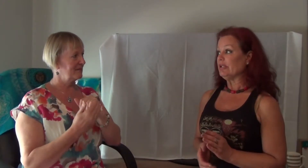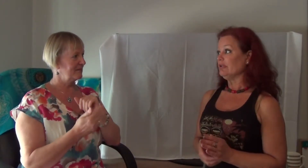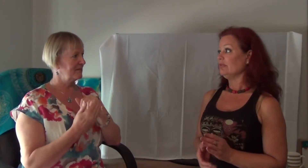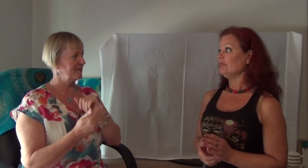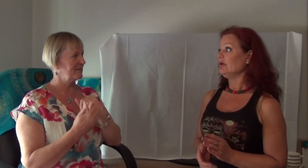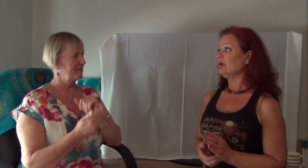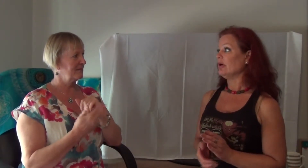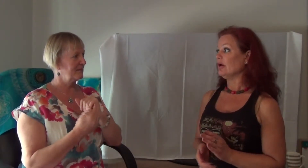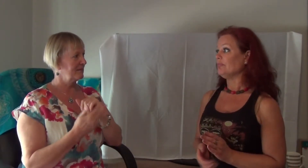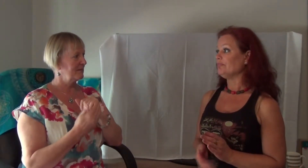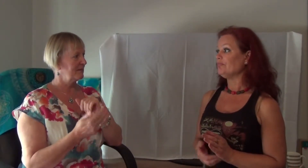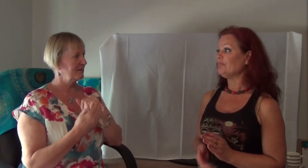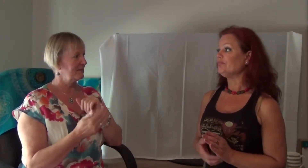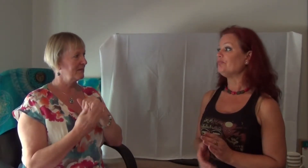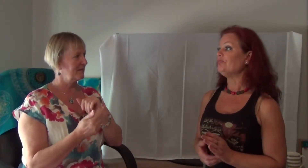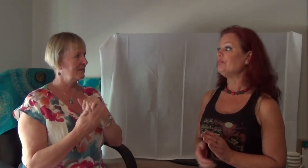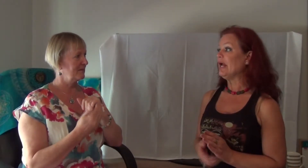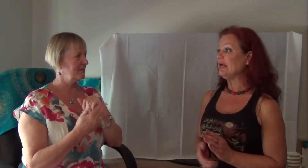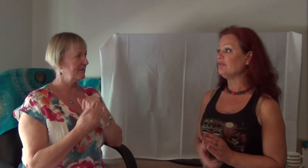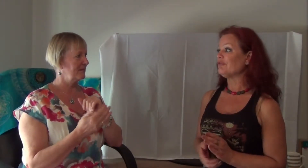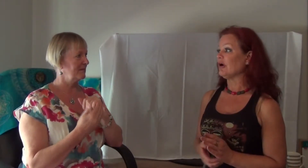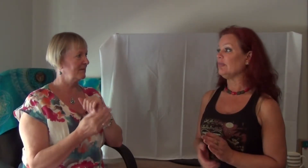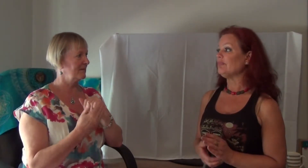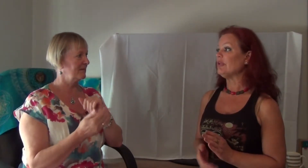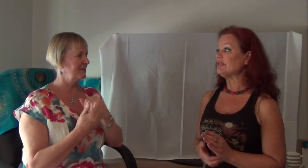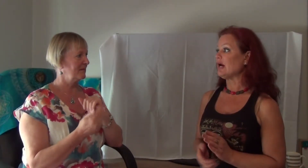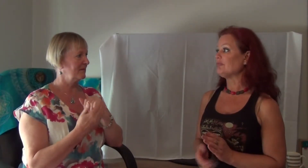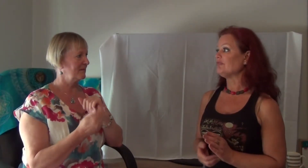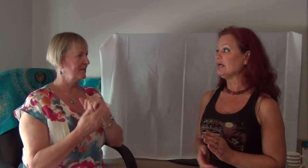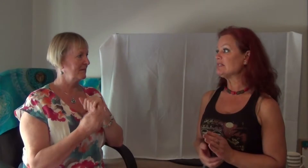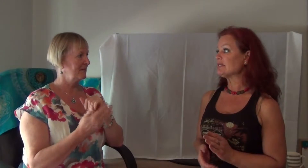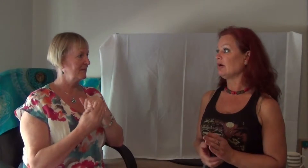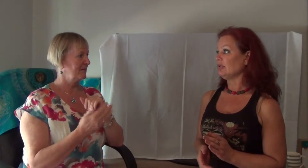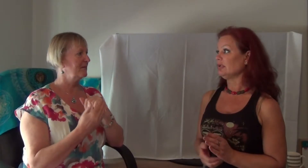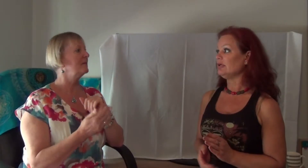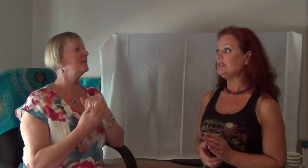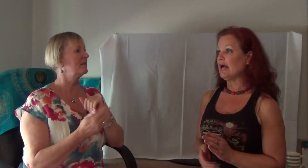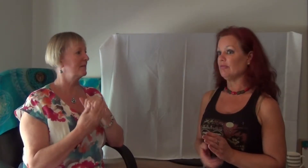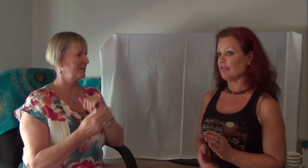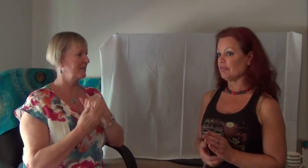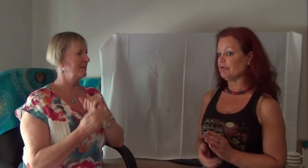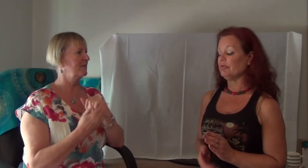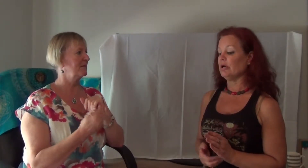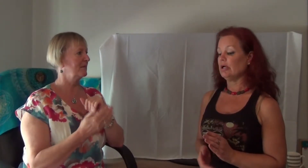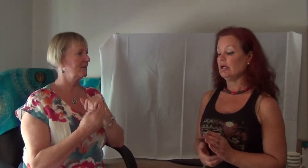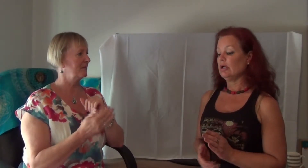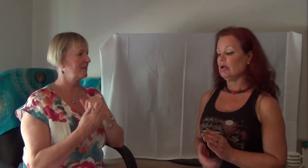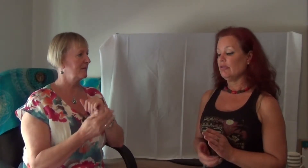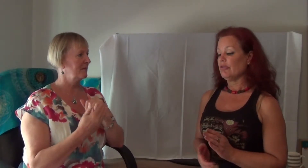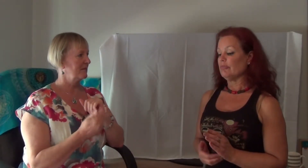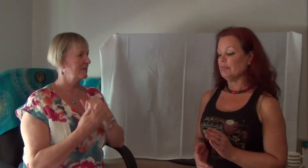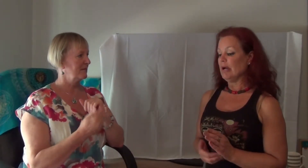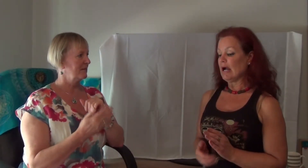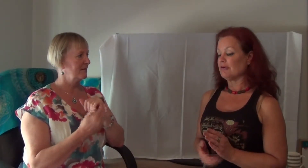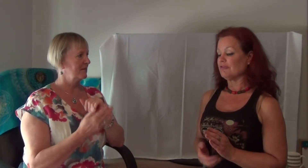pain from the top of my skull down through the back of